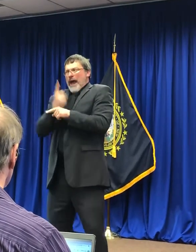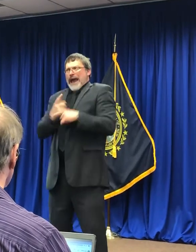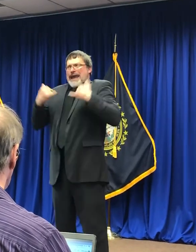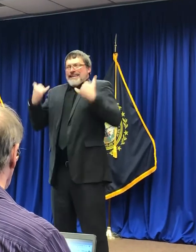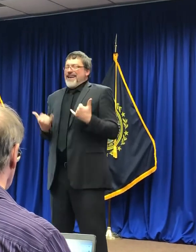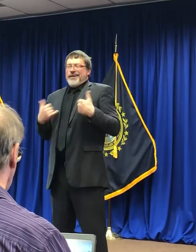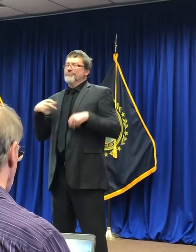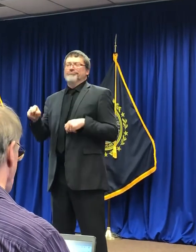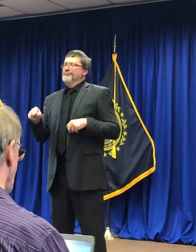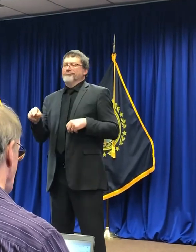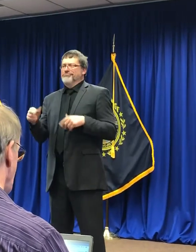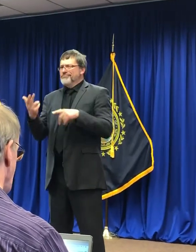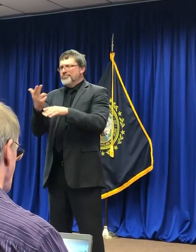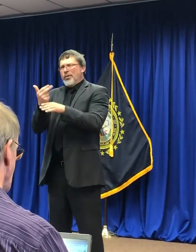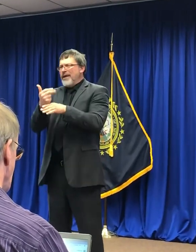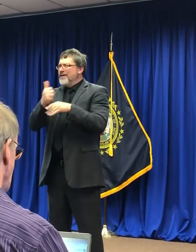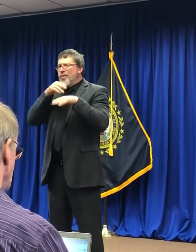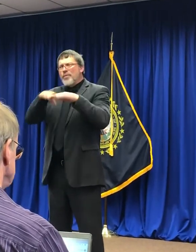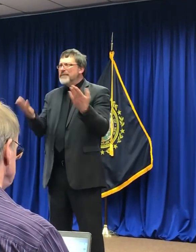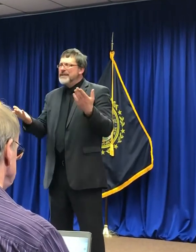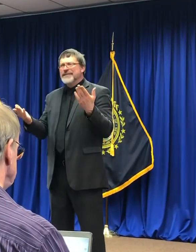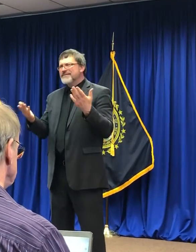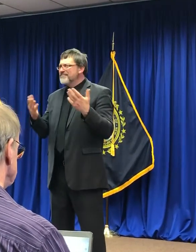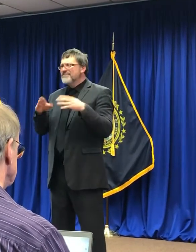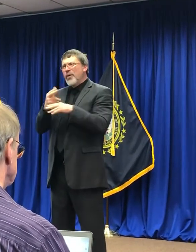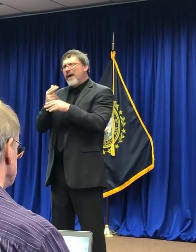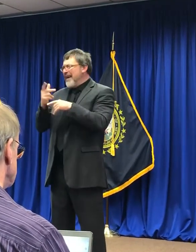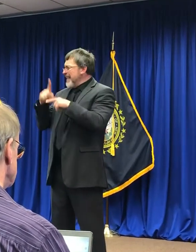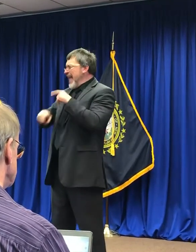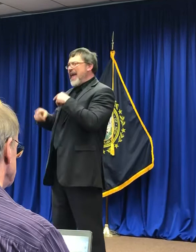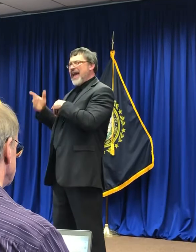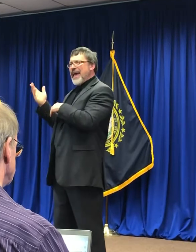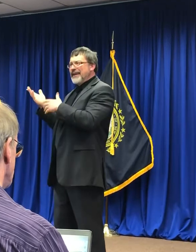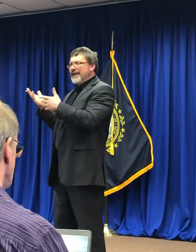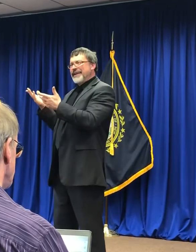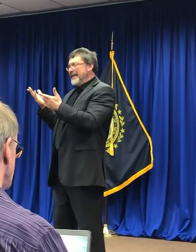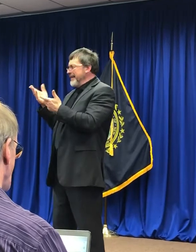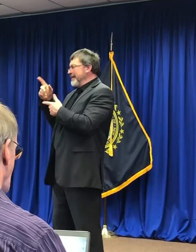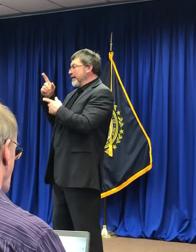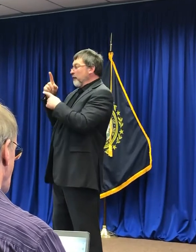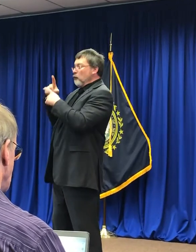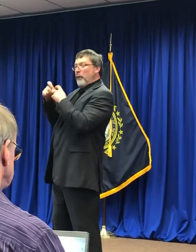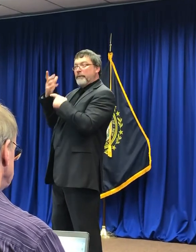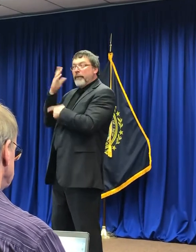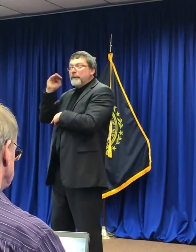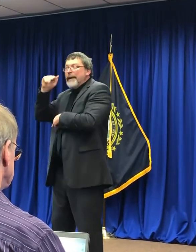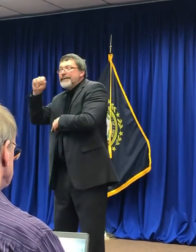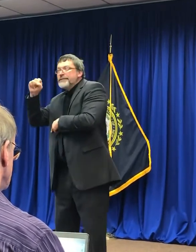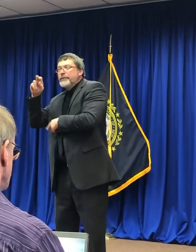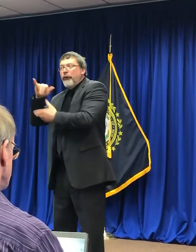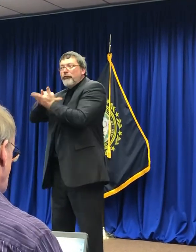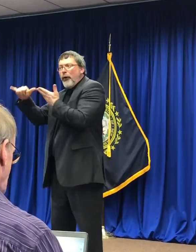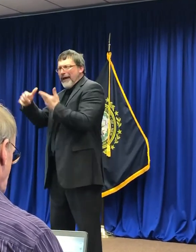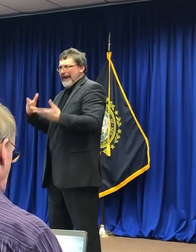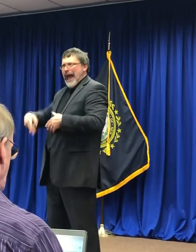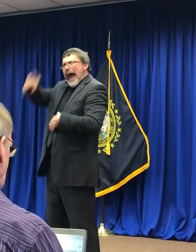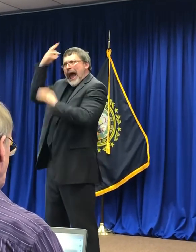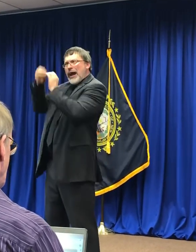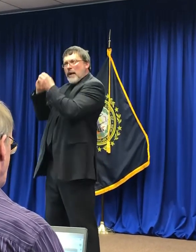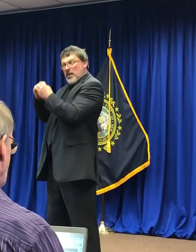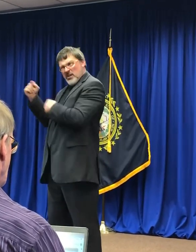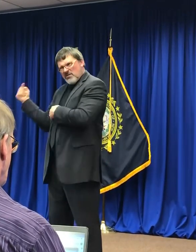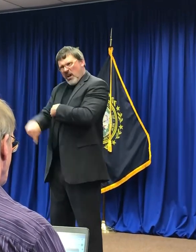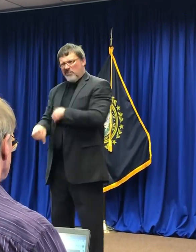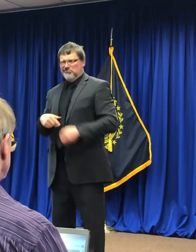a lot of folks from areas of very high COVID incidents and mortality to come into the state. And that's not a good thing for anybody, ultimately. That could